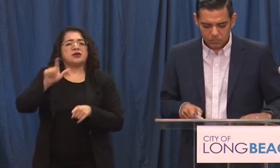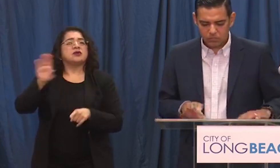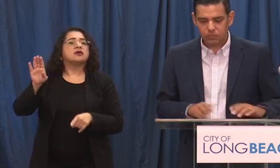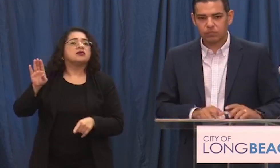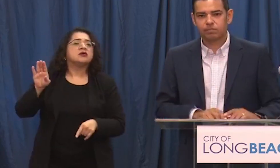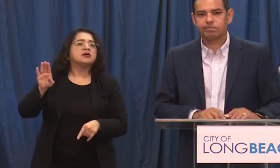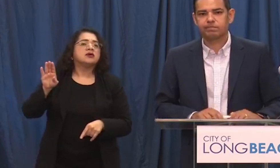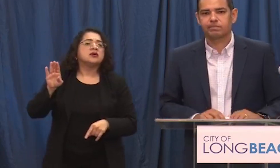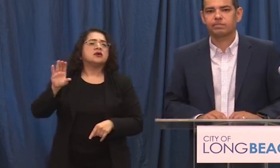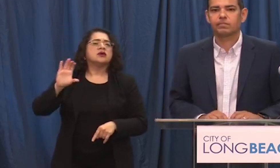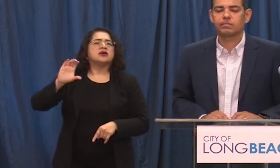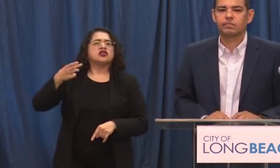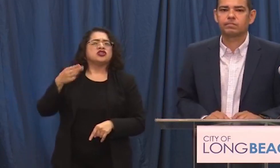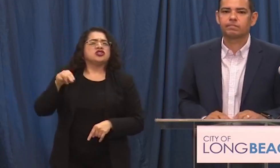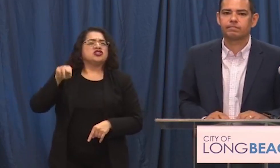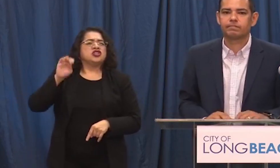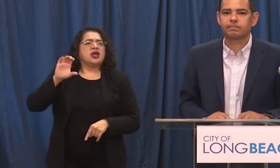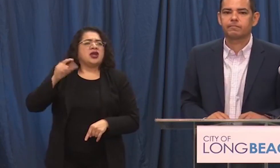nbc4 go ahead hetty